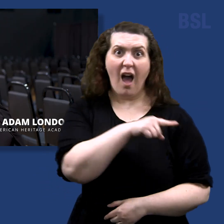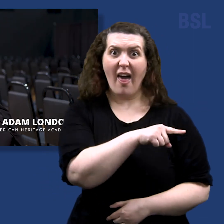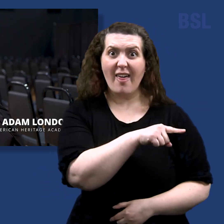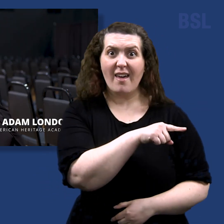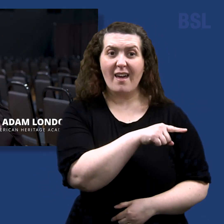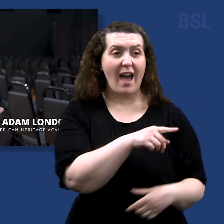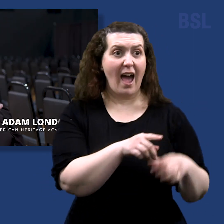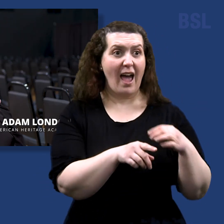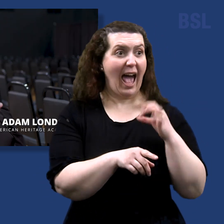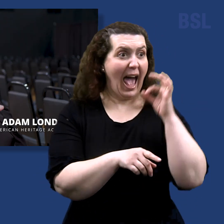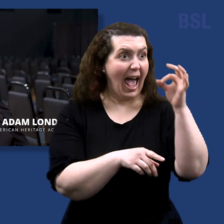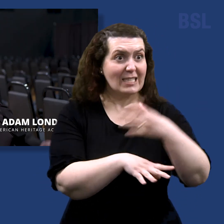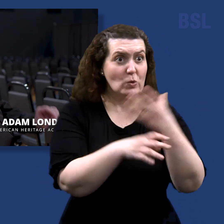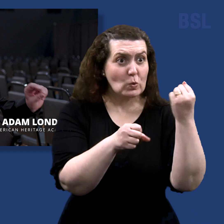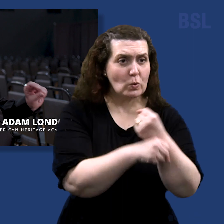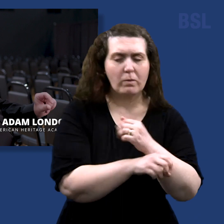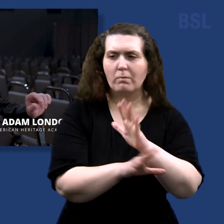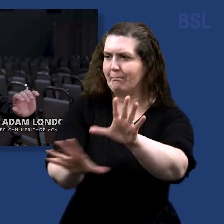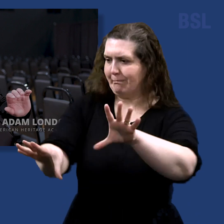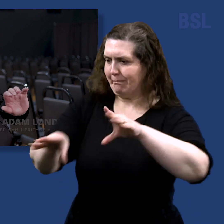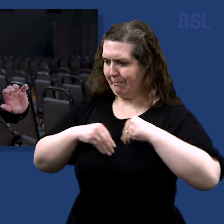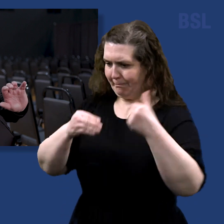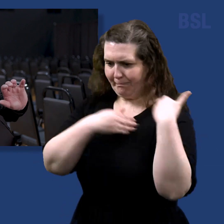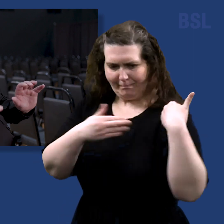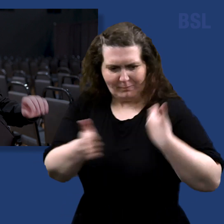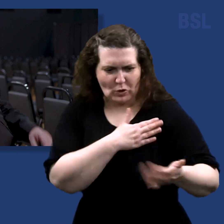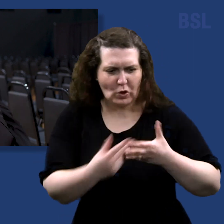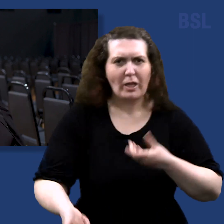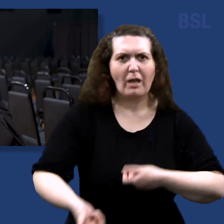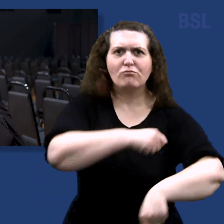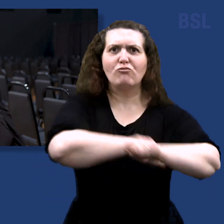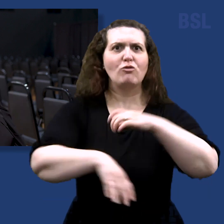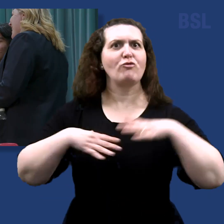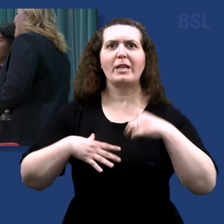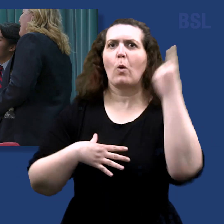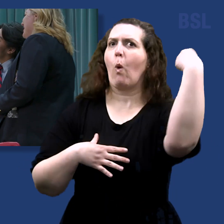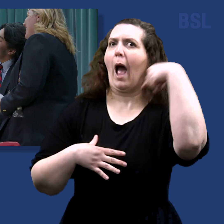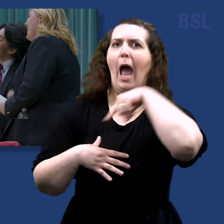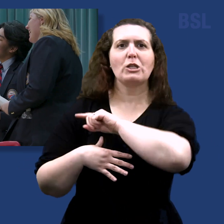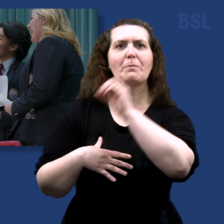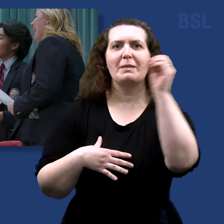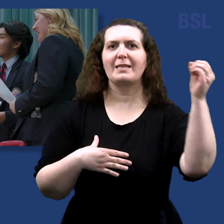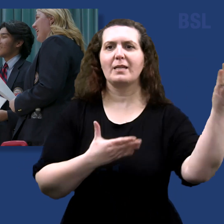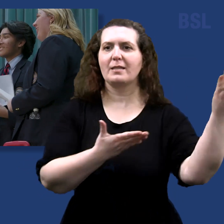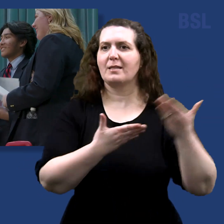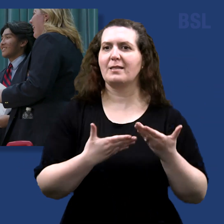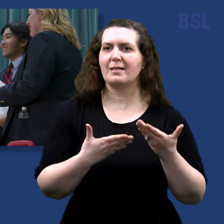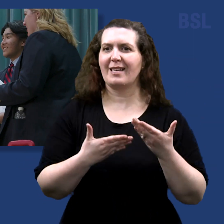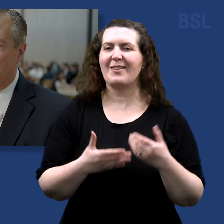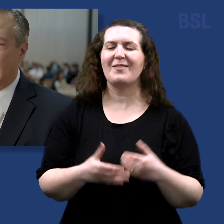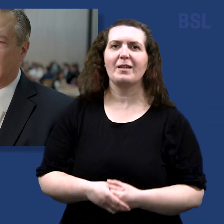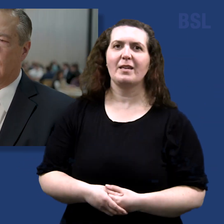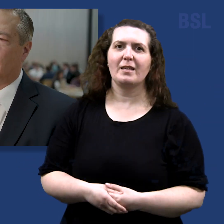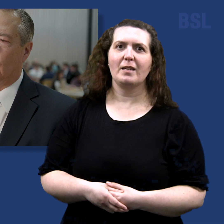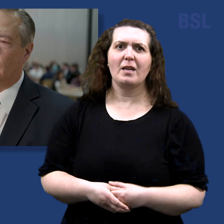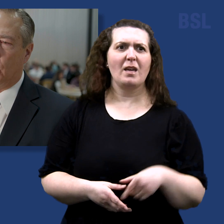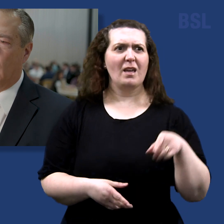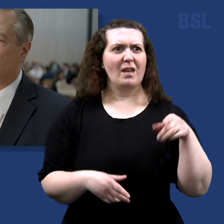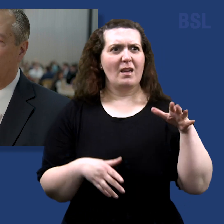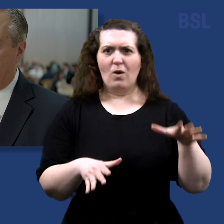task, he fixes it, he's there, 100% serves. That's a lot of running around. They have a tremendous number of Christ-like